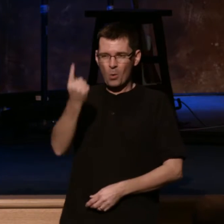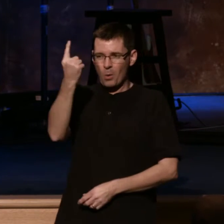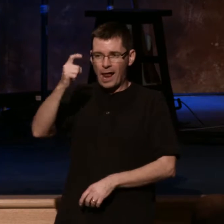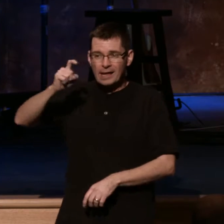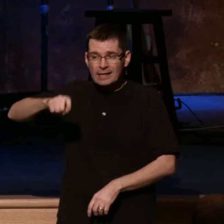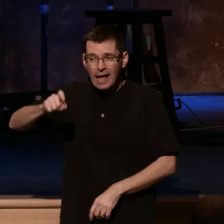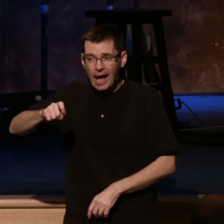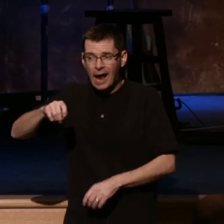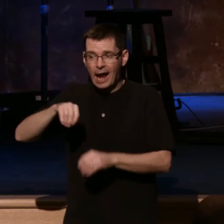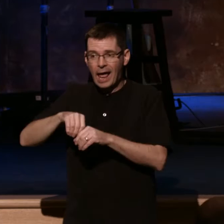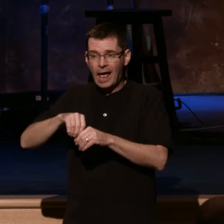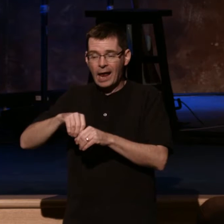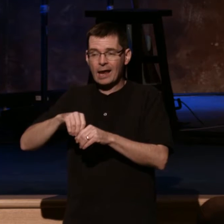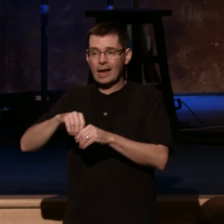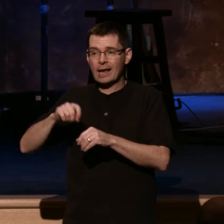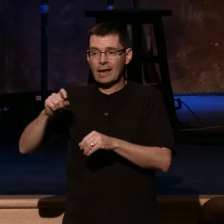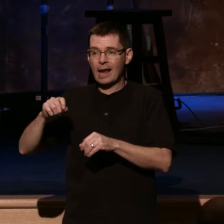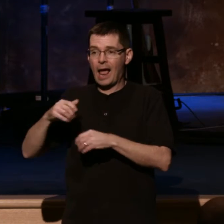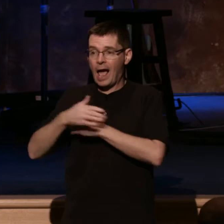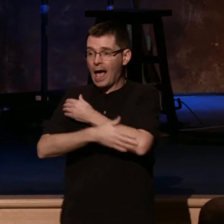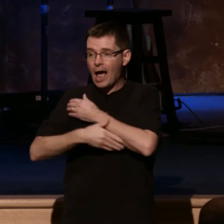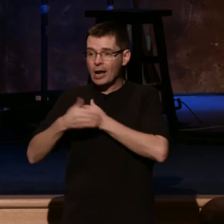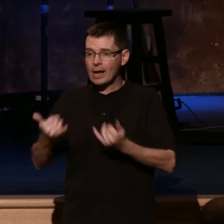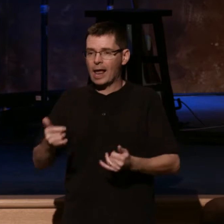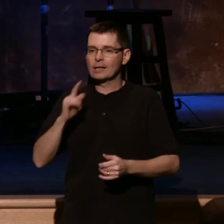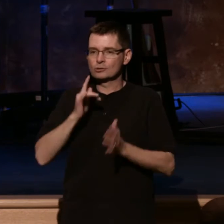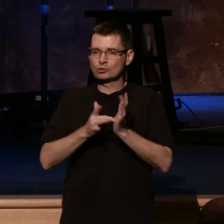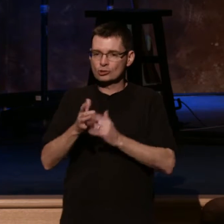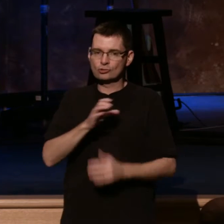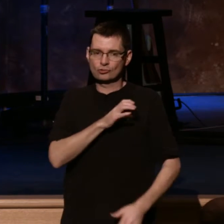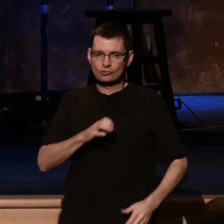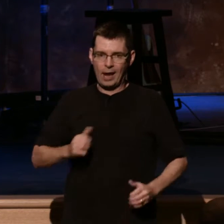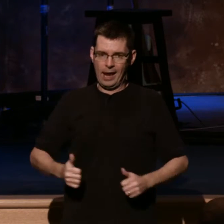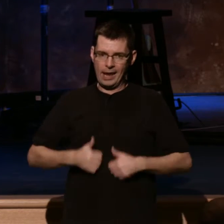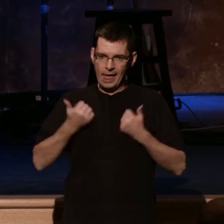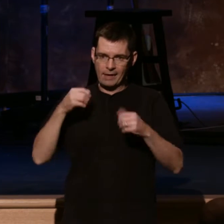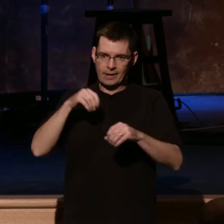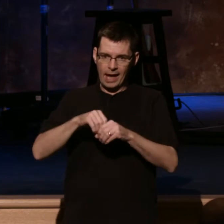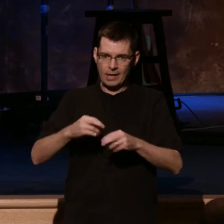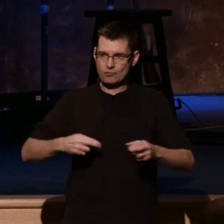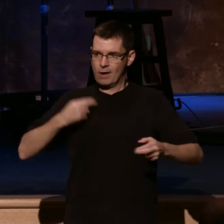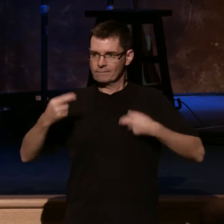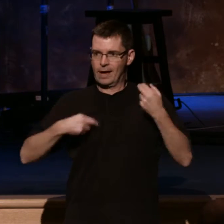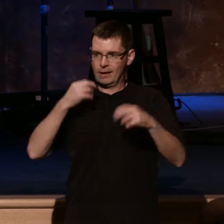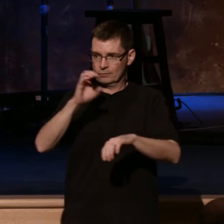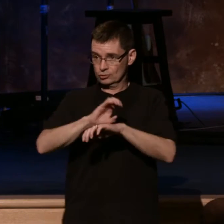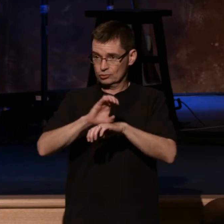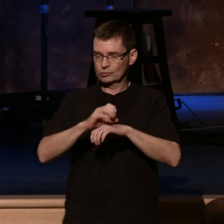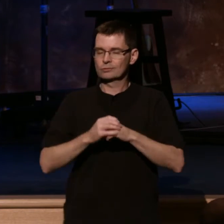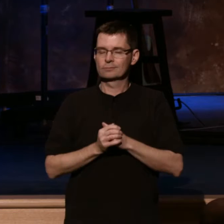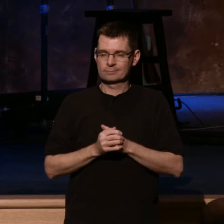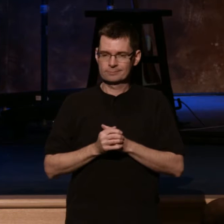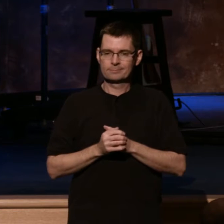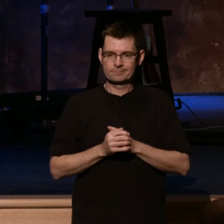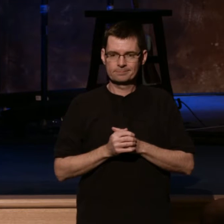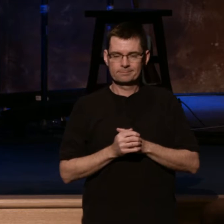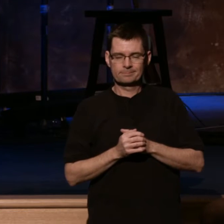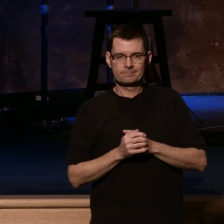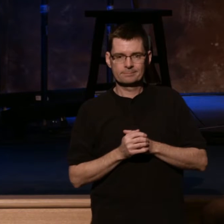through a revived church. And I believe that with all my heart. That's why it'll be 10 years coming this summer, I stepped